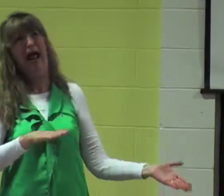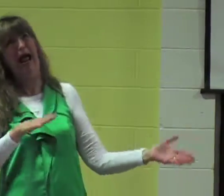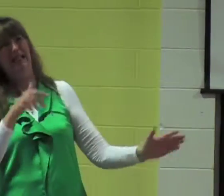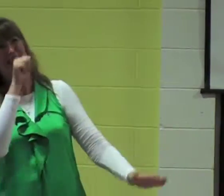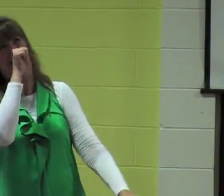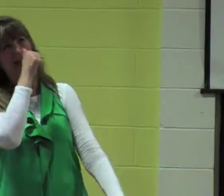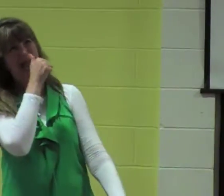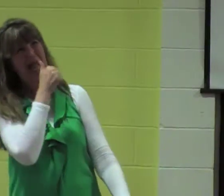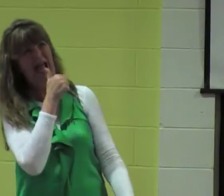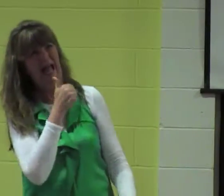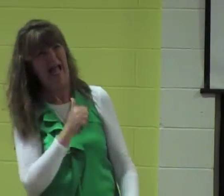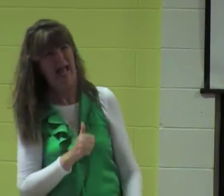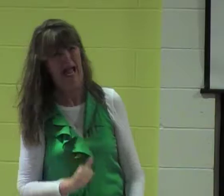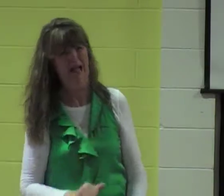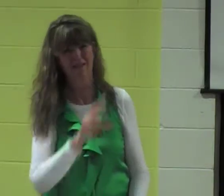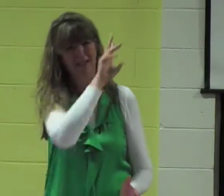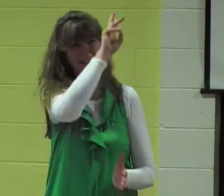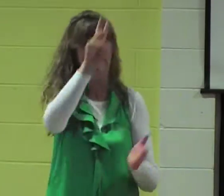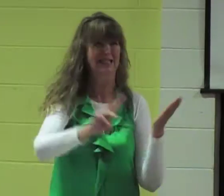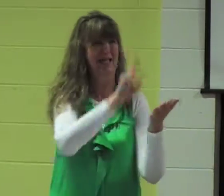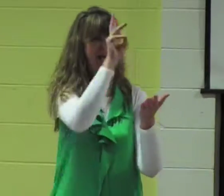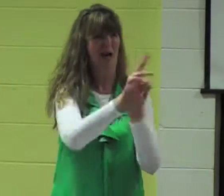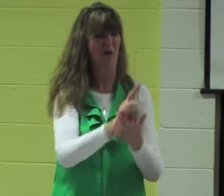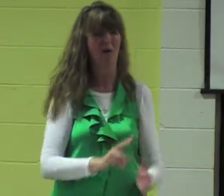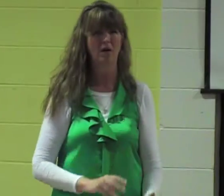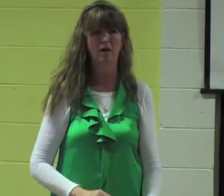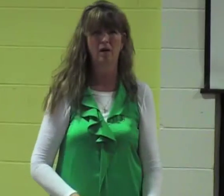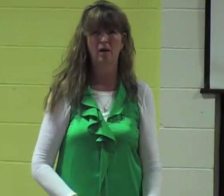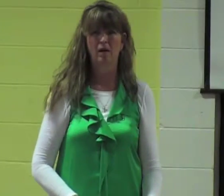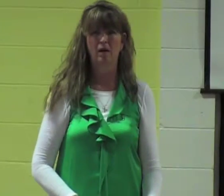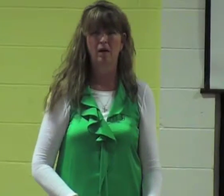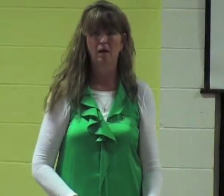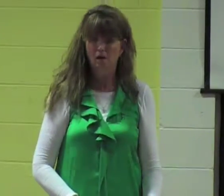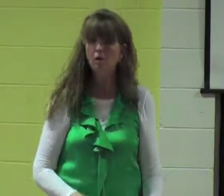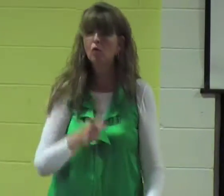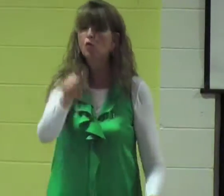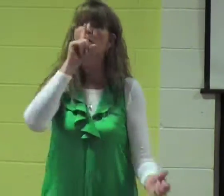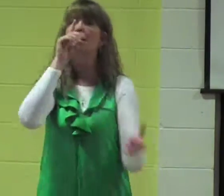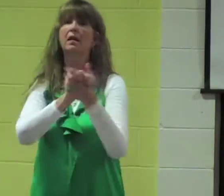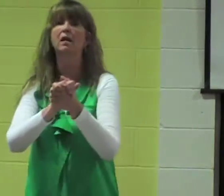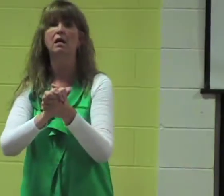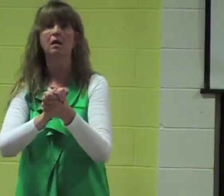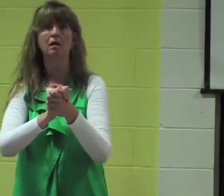and to die a horrific death on the cross for six hours